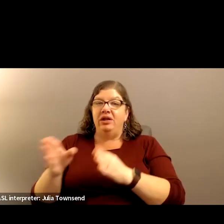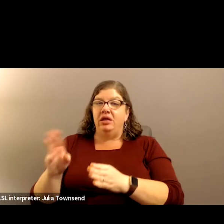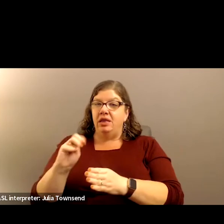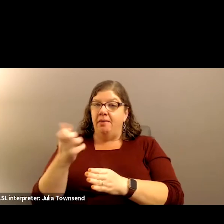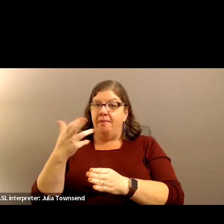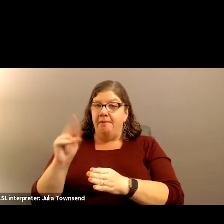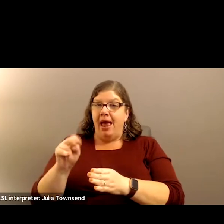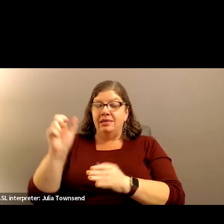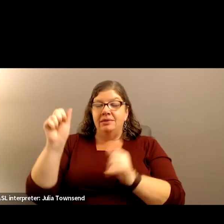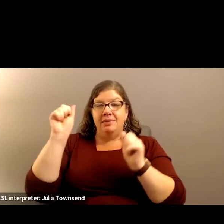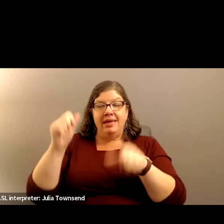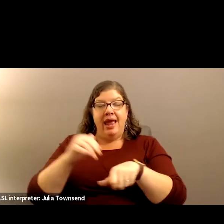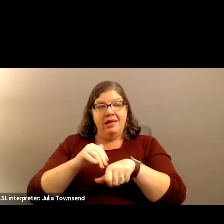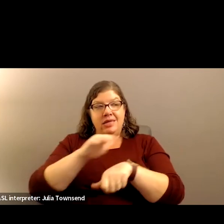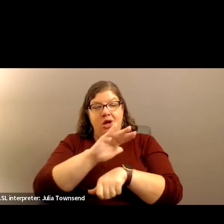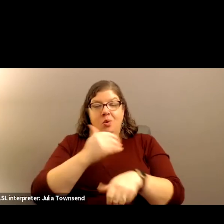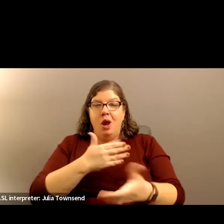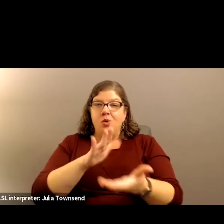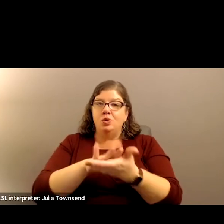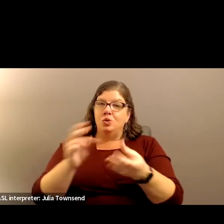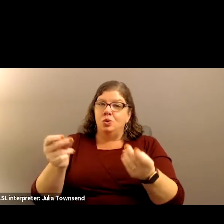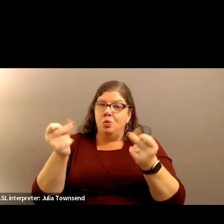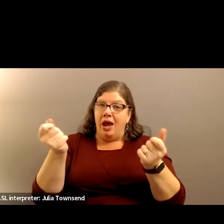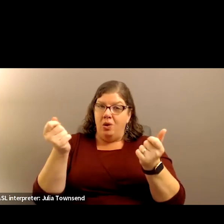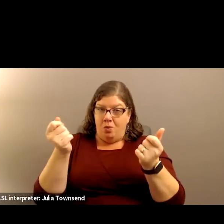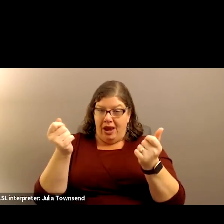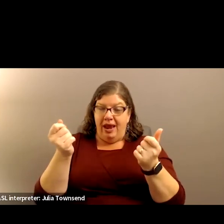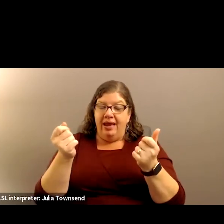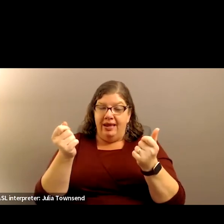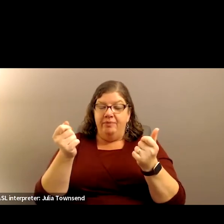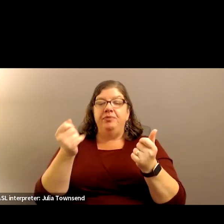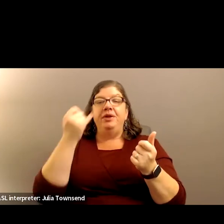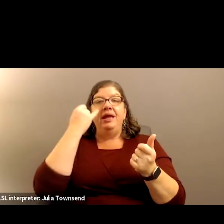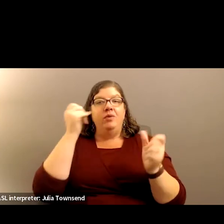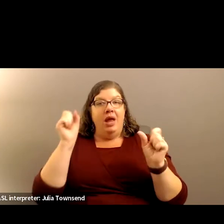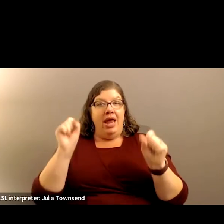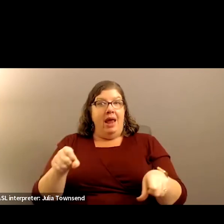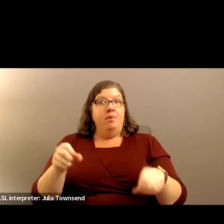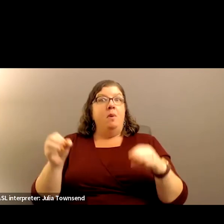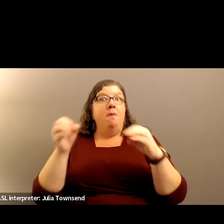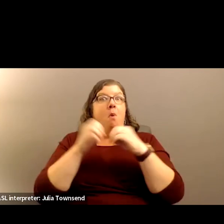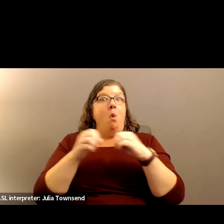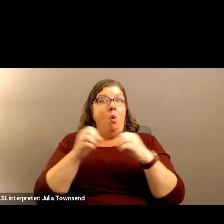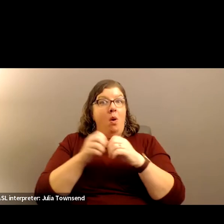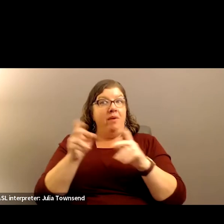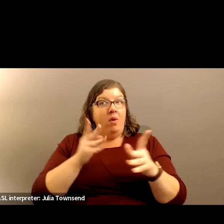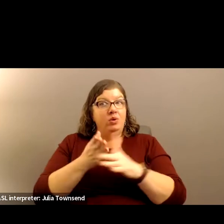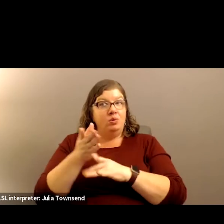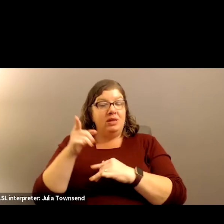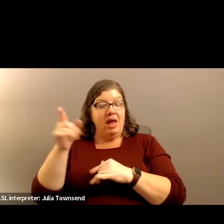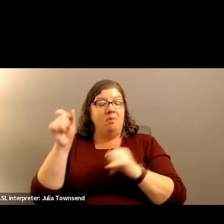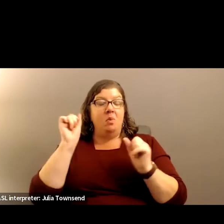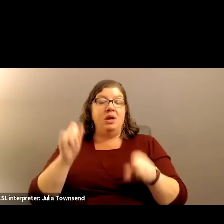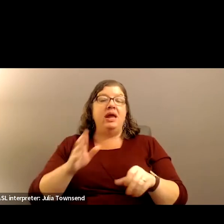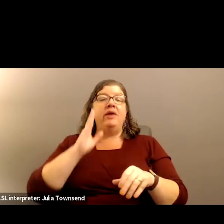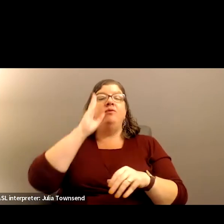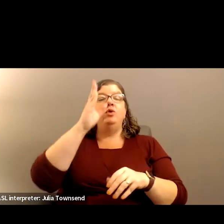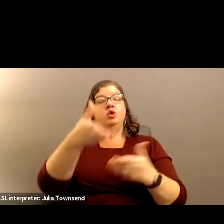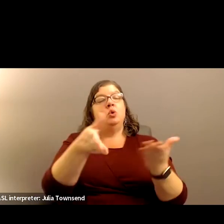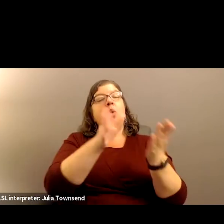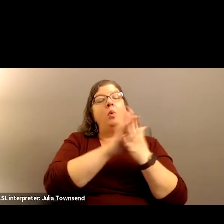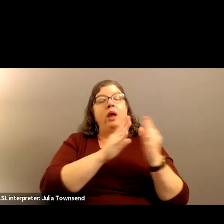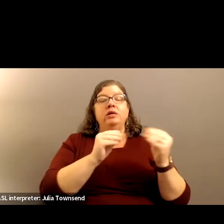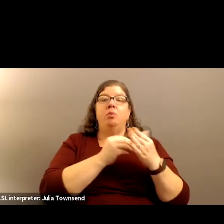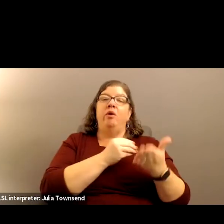can deploy into our schools right away. And that if we are able to get more folks through Maxim, we can come back at a future time and